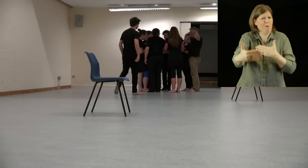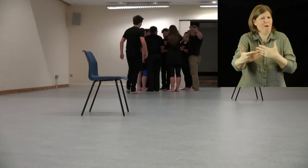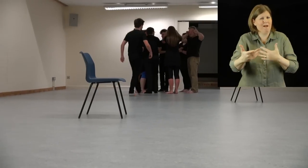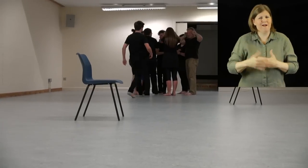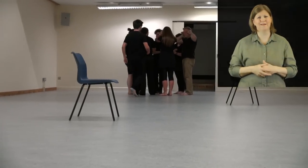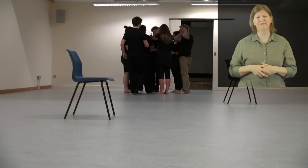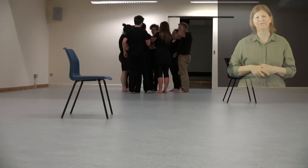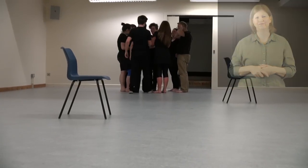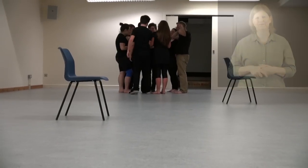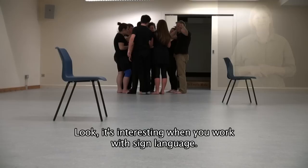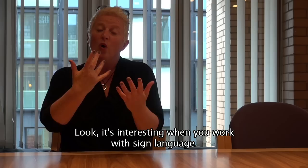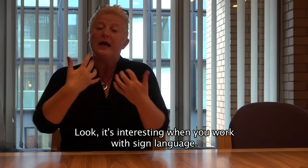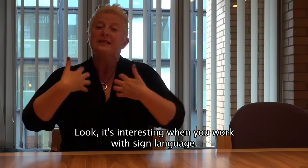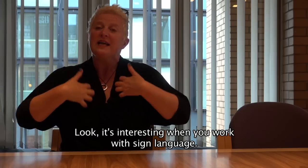more.